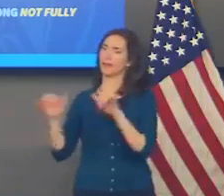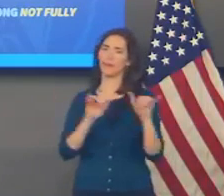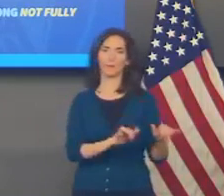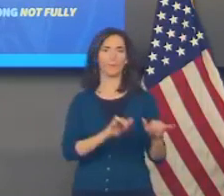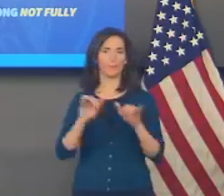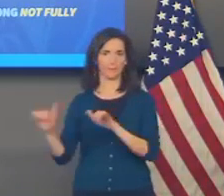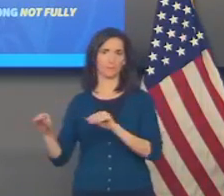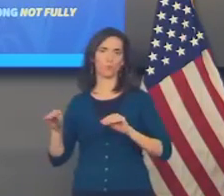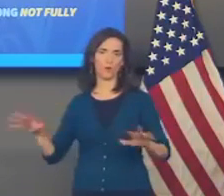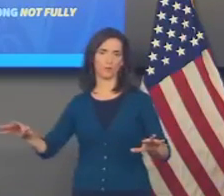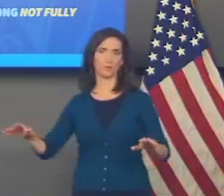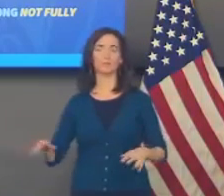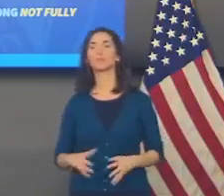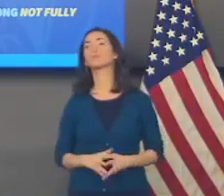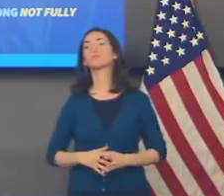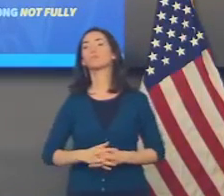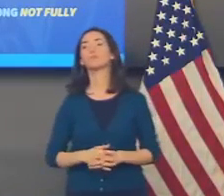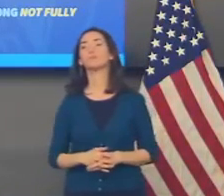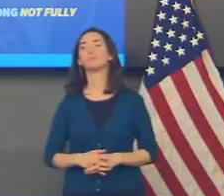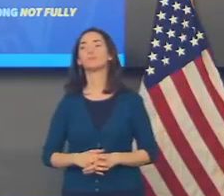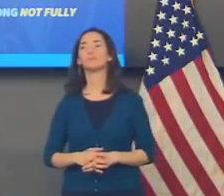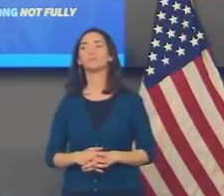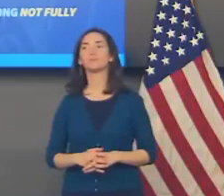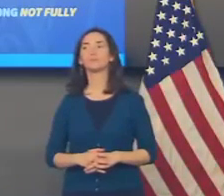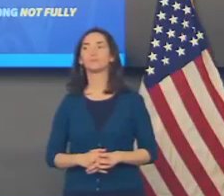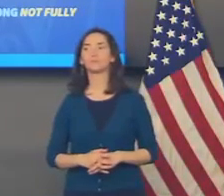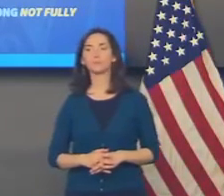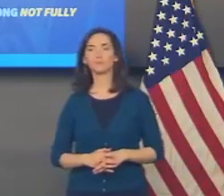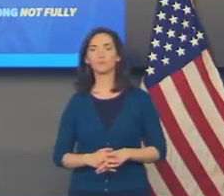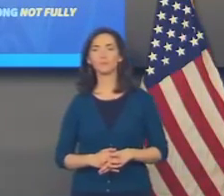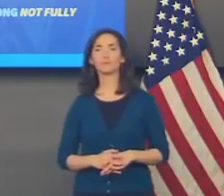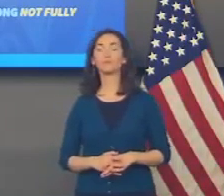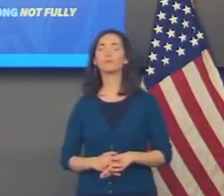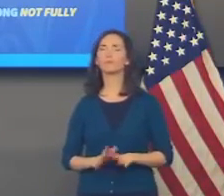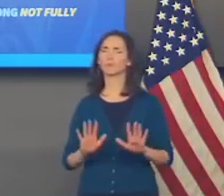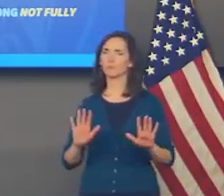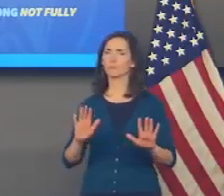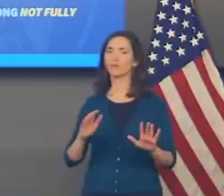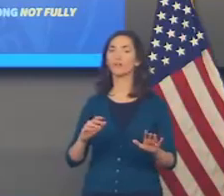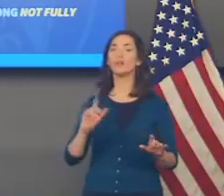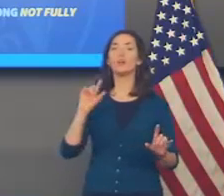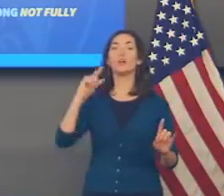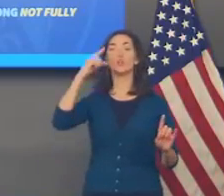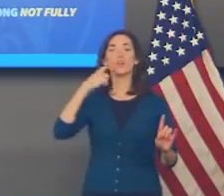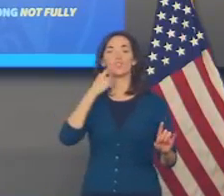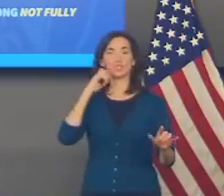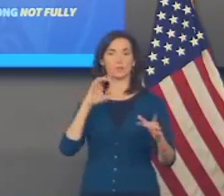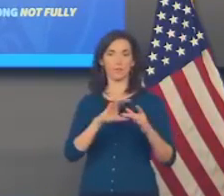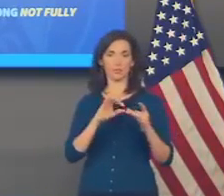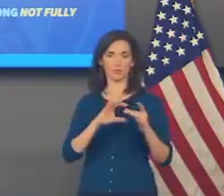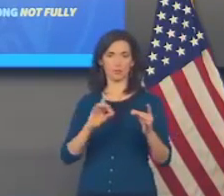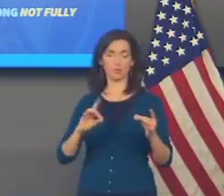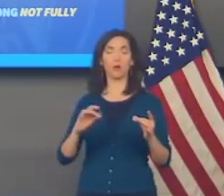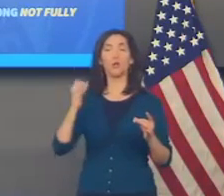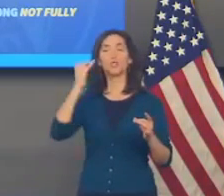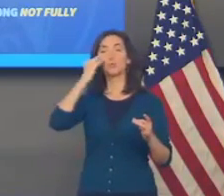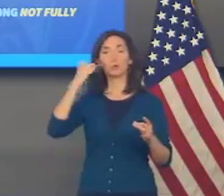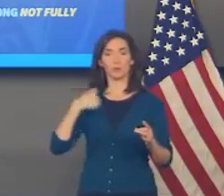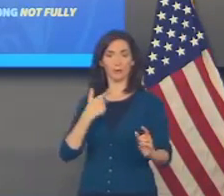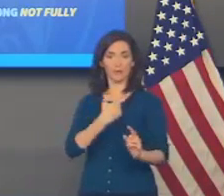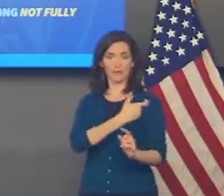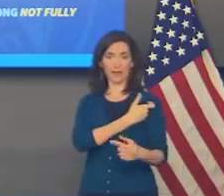And take a step back. As the governor said, the value in getting vaccinated remains